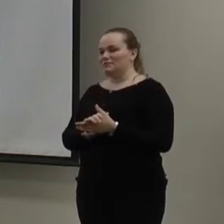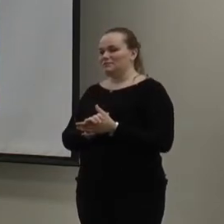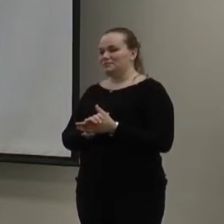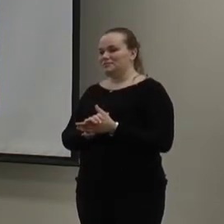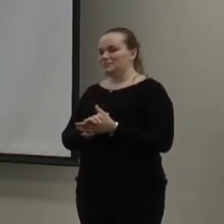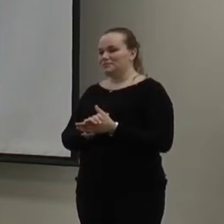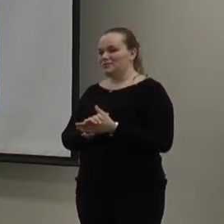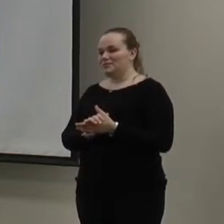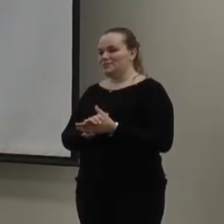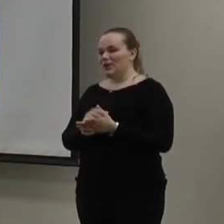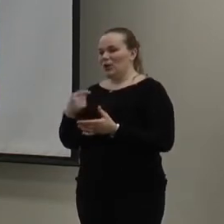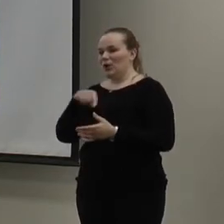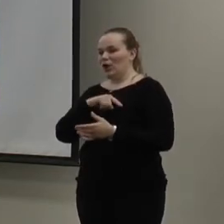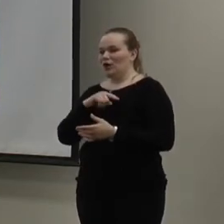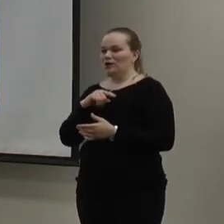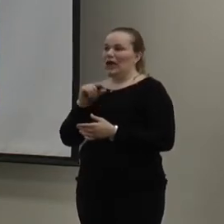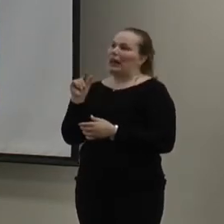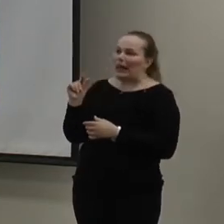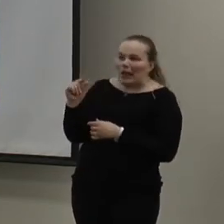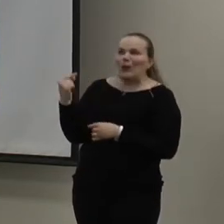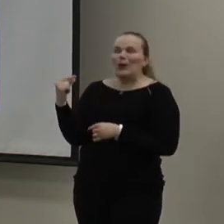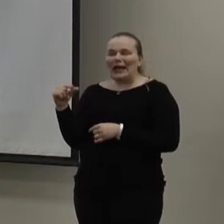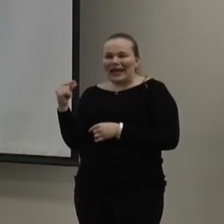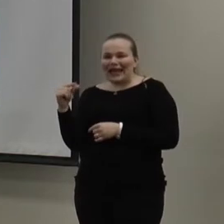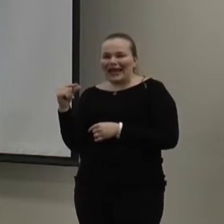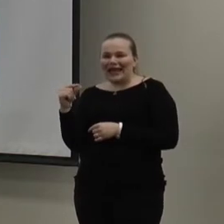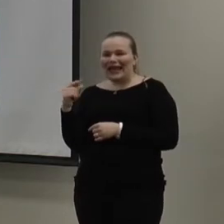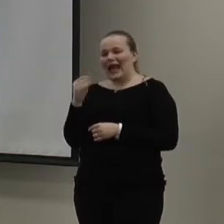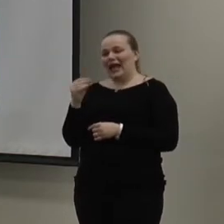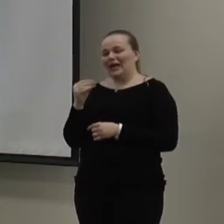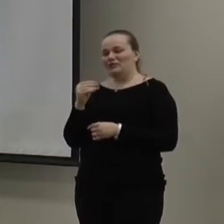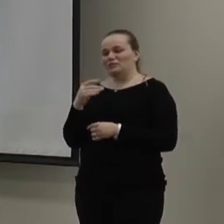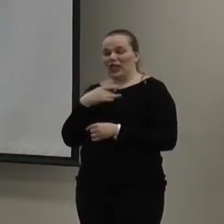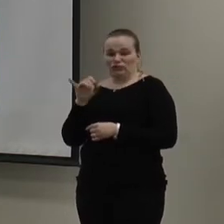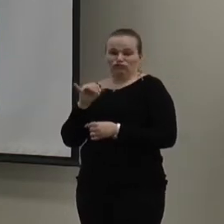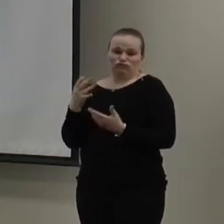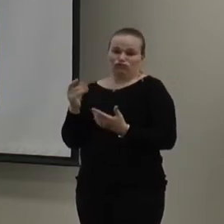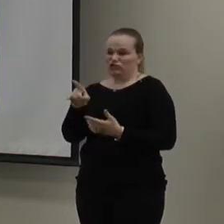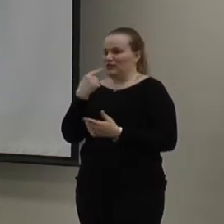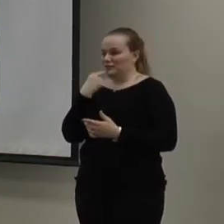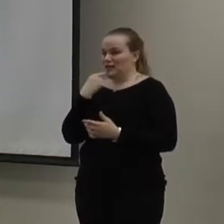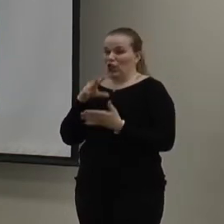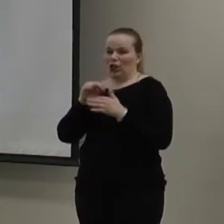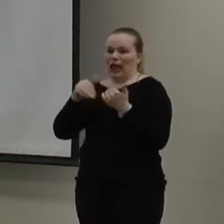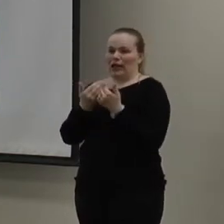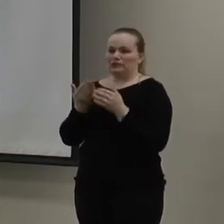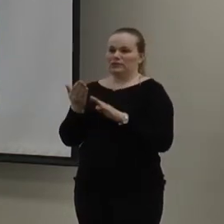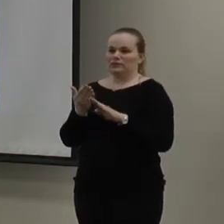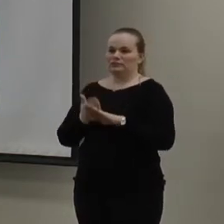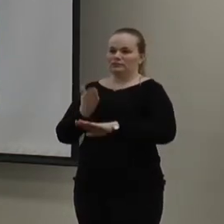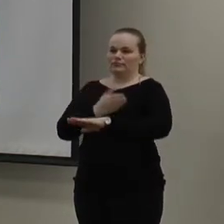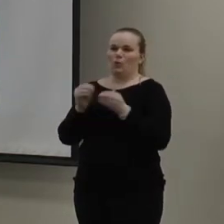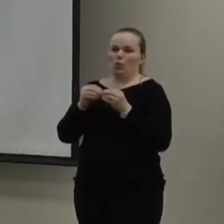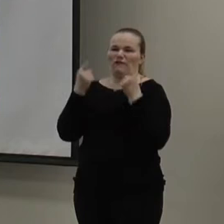We are a little green, and we'd like to, like he said, learn how to be efficient,